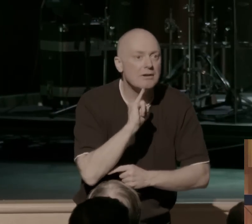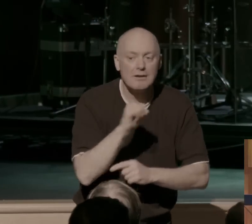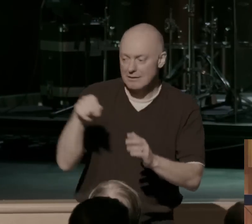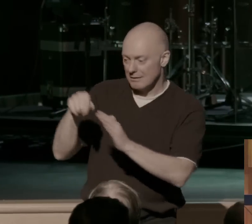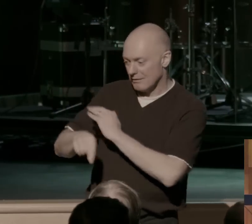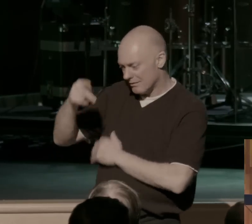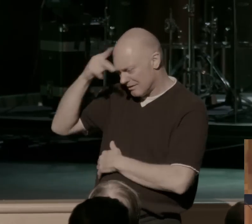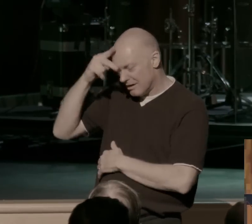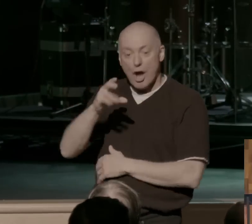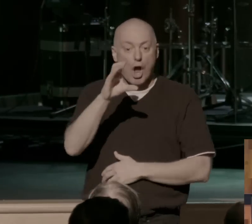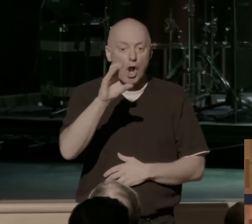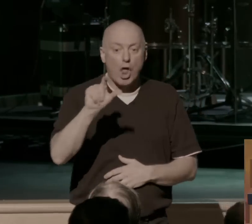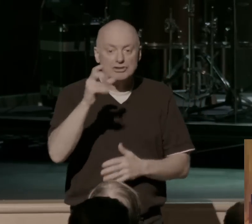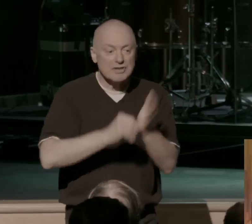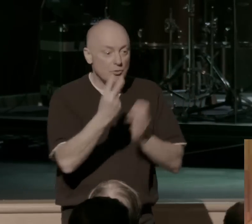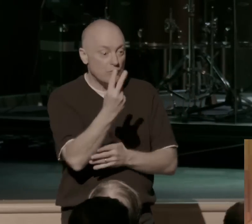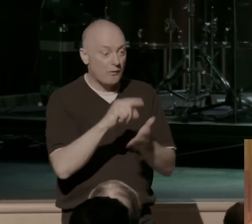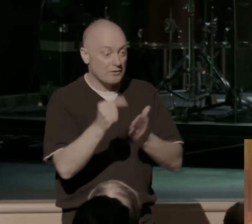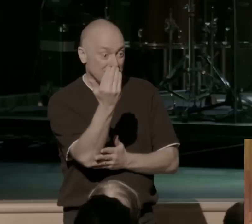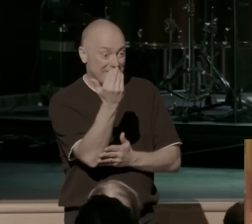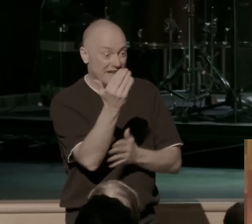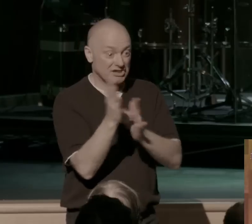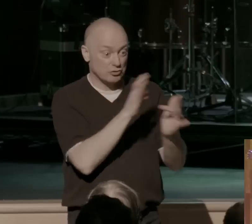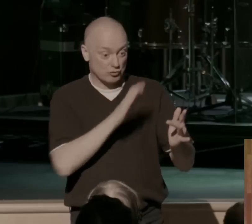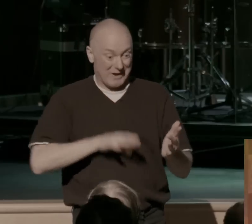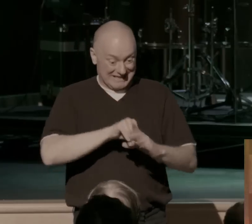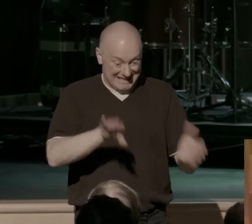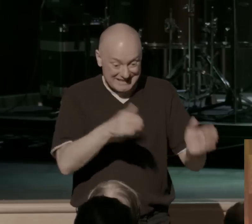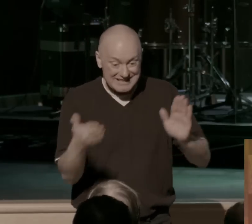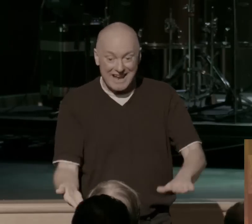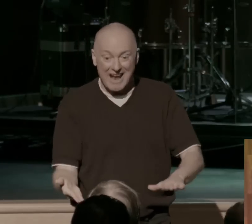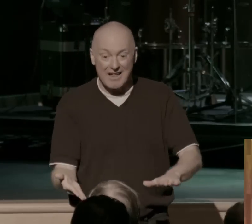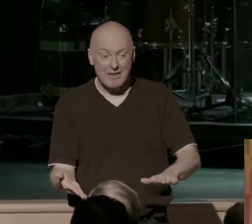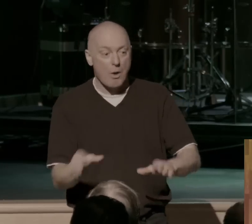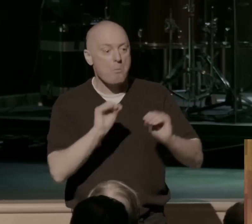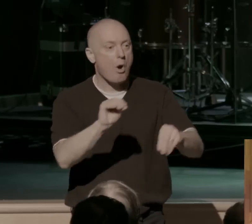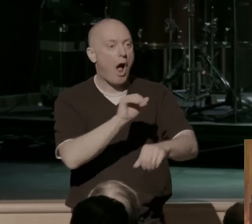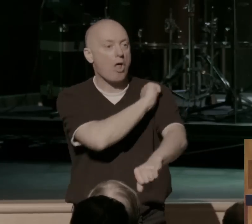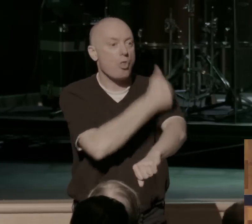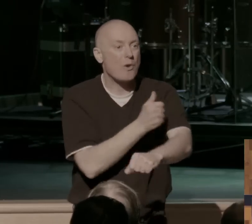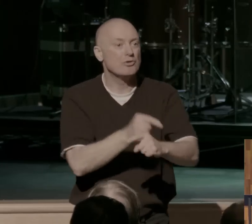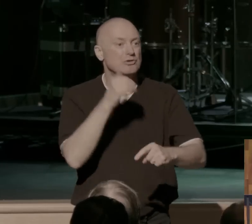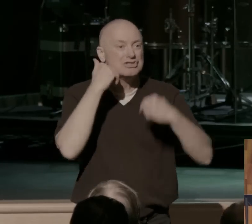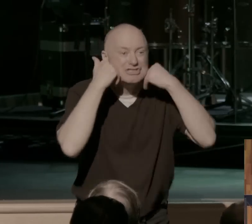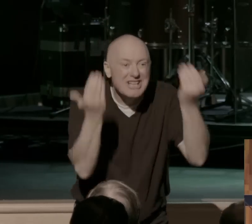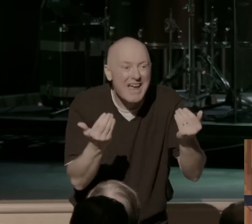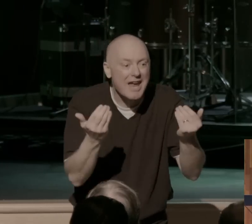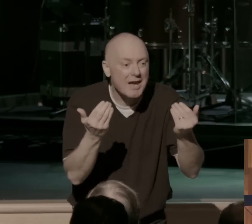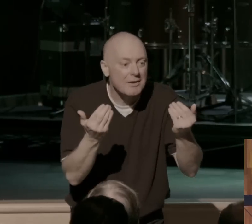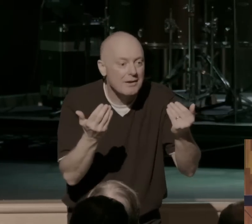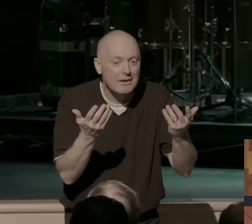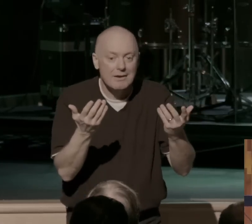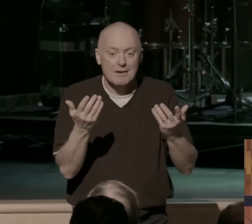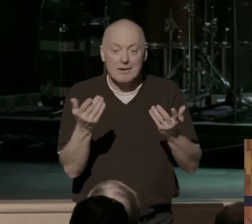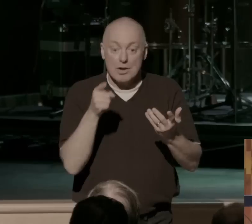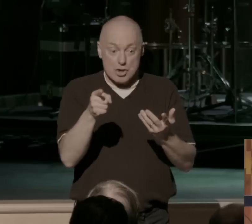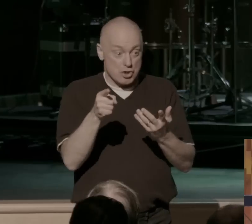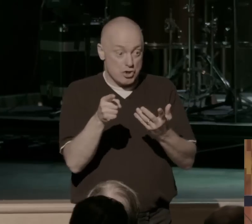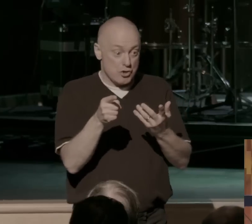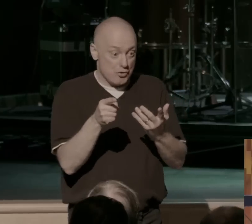Jesus Christ in his death put authorities to shame. The death of Christ that you entered in through. As you passed through with Christ in his death,